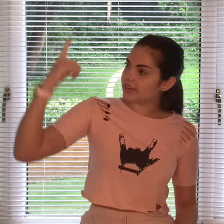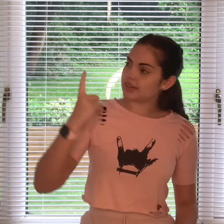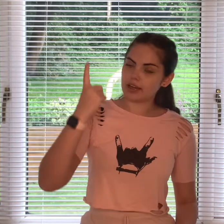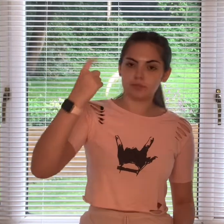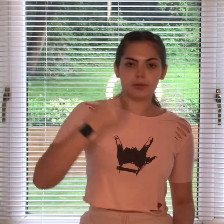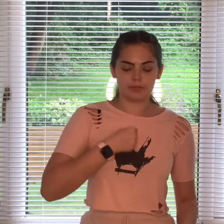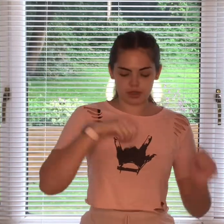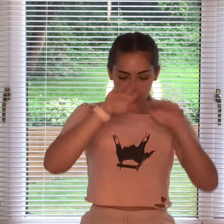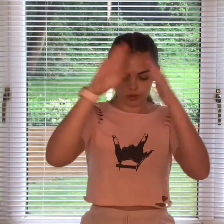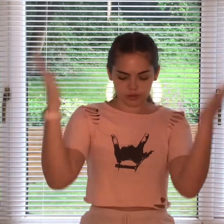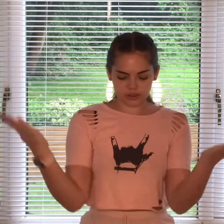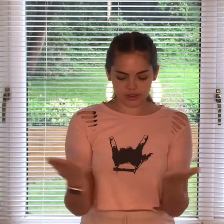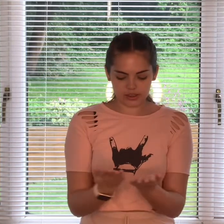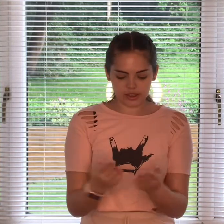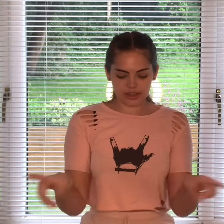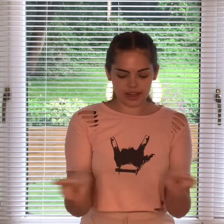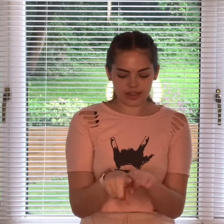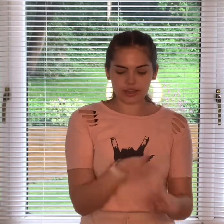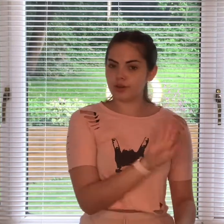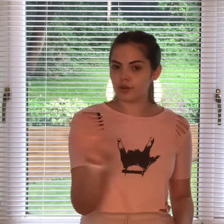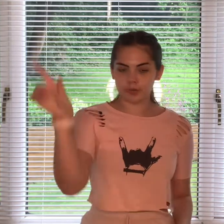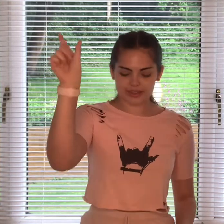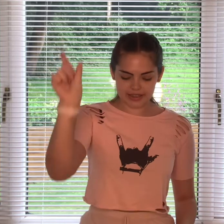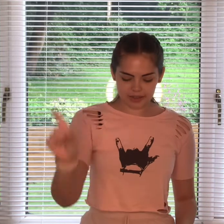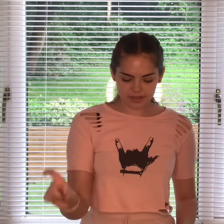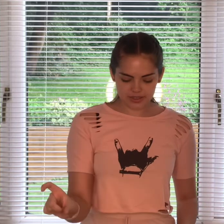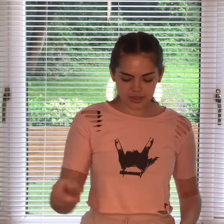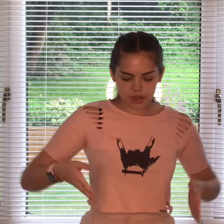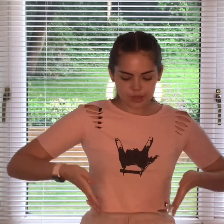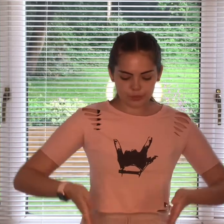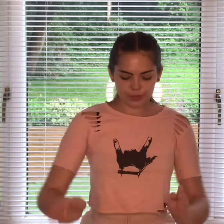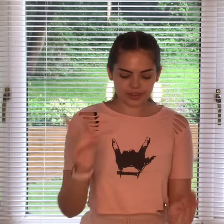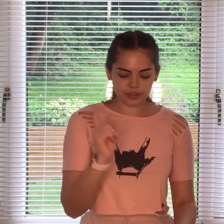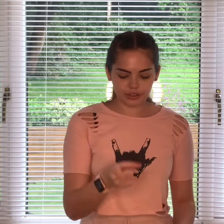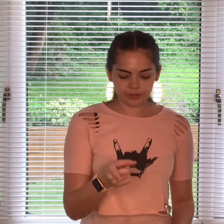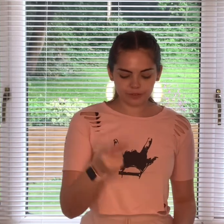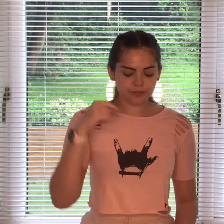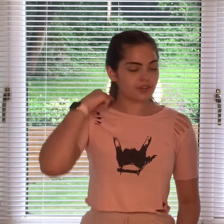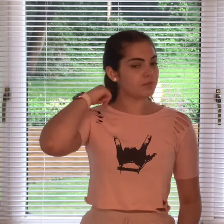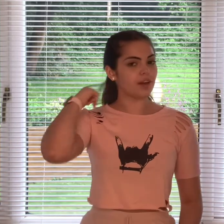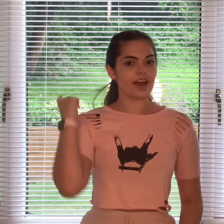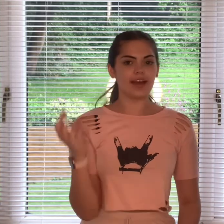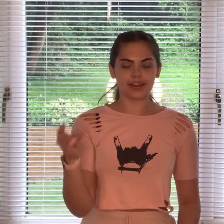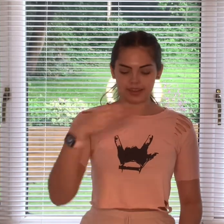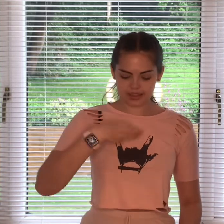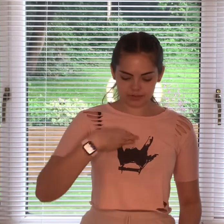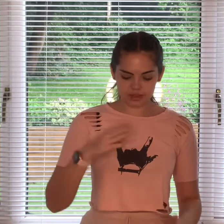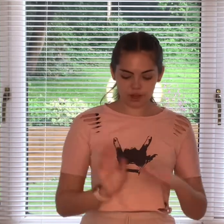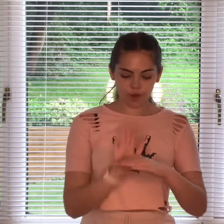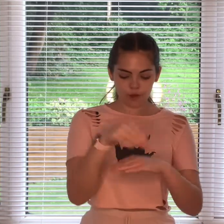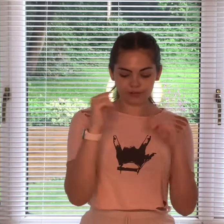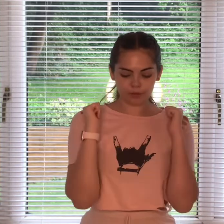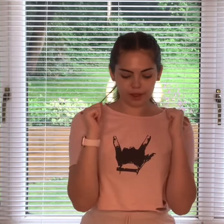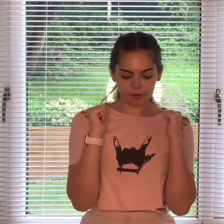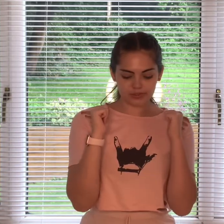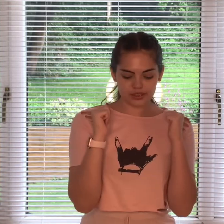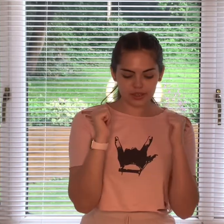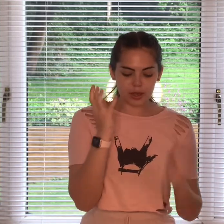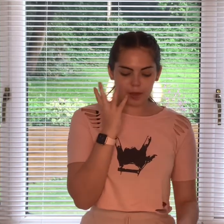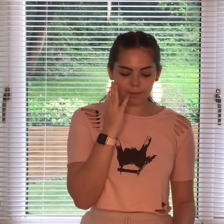up my world like nobody else the way that you flip your hair gets me overwhelmed but